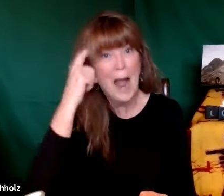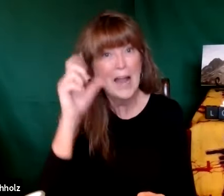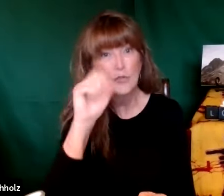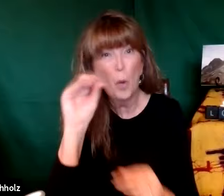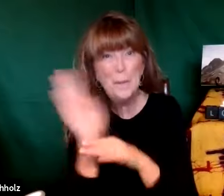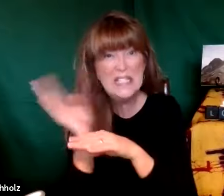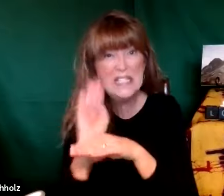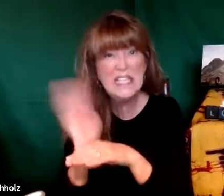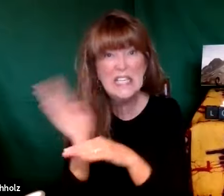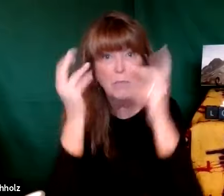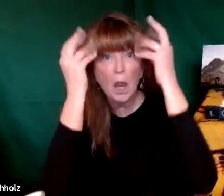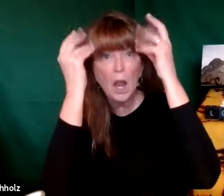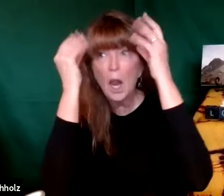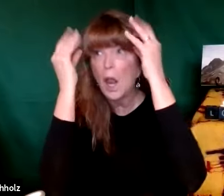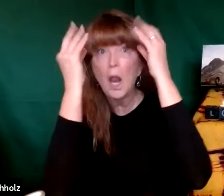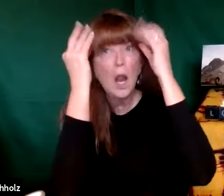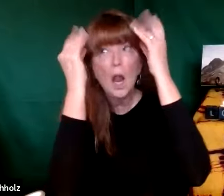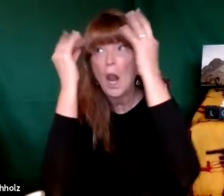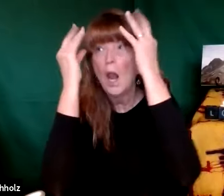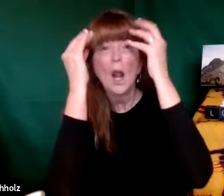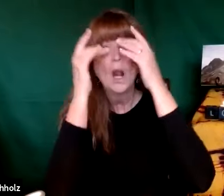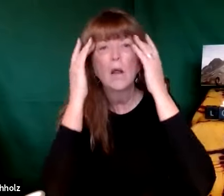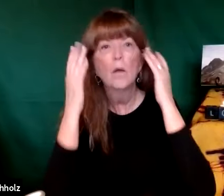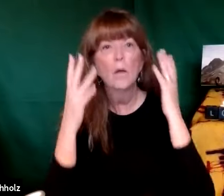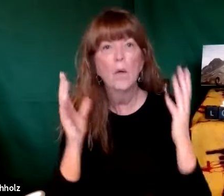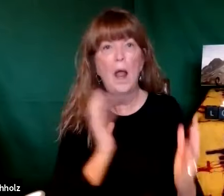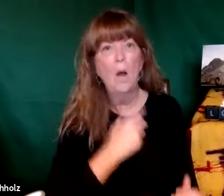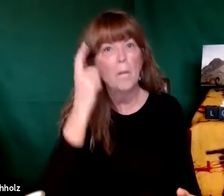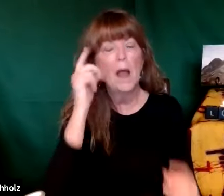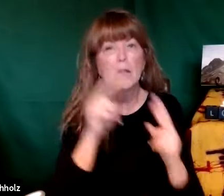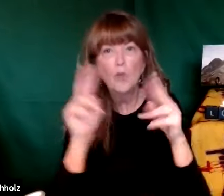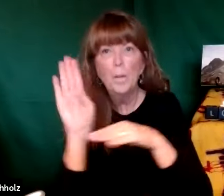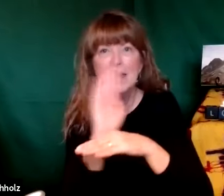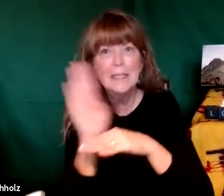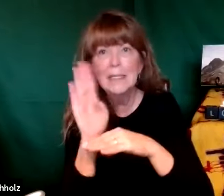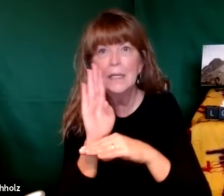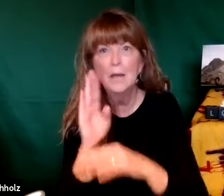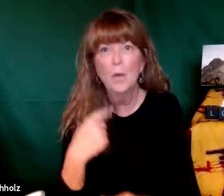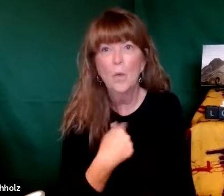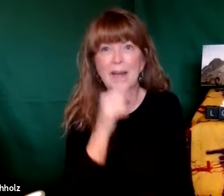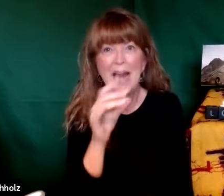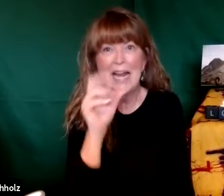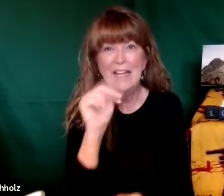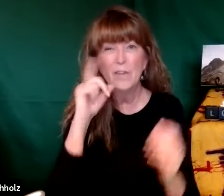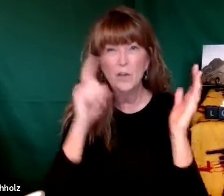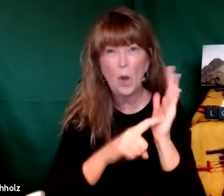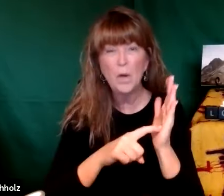environment because our minds are so busy and preoccupied with things that we